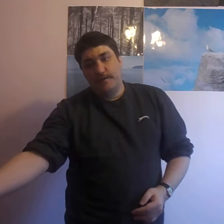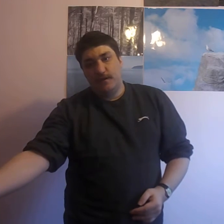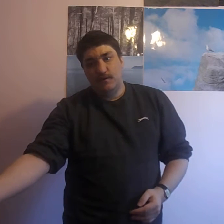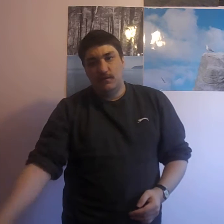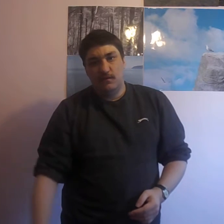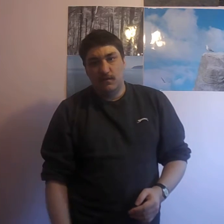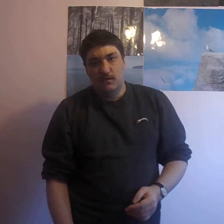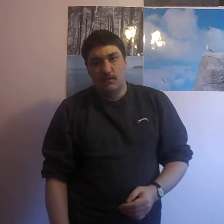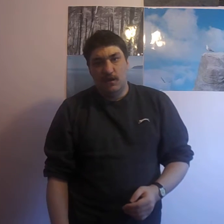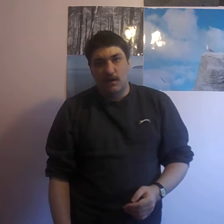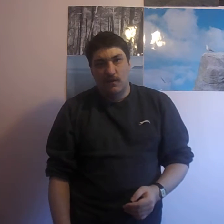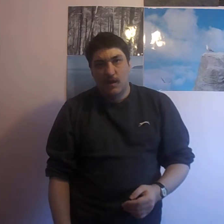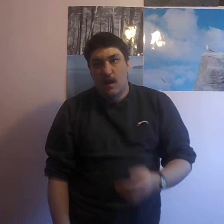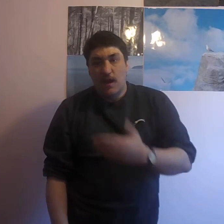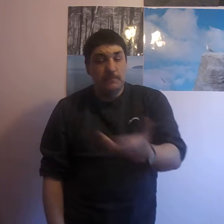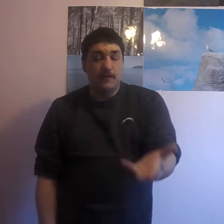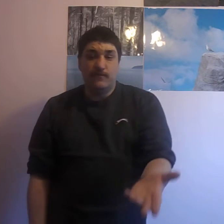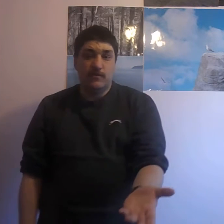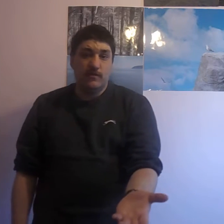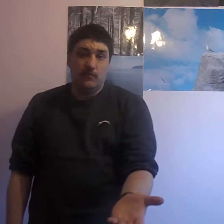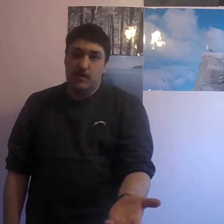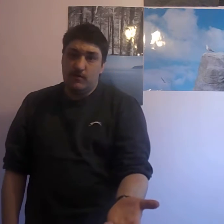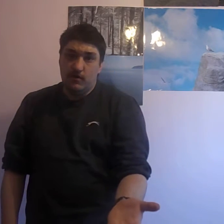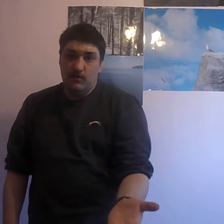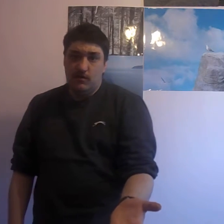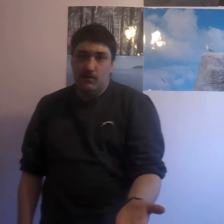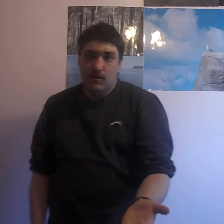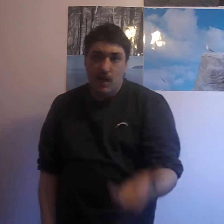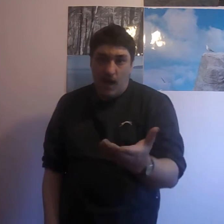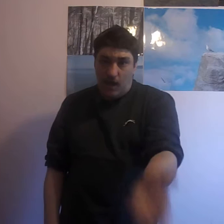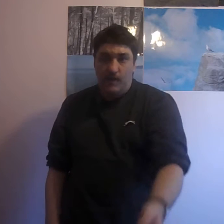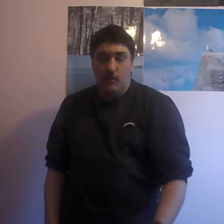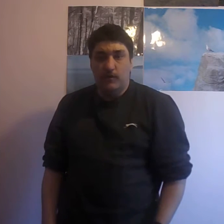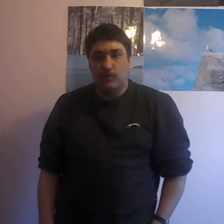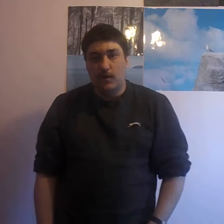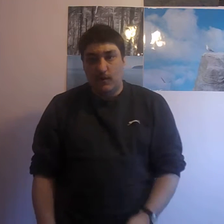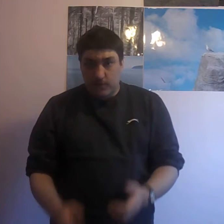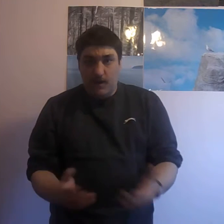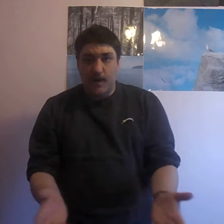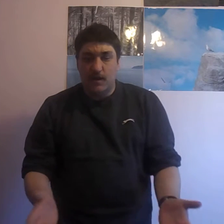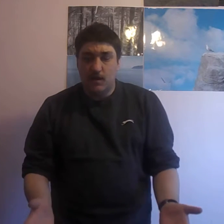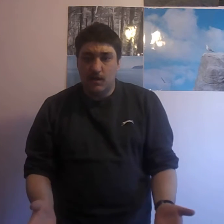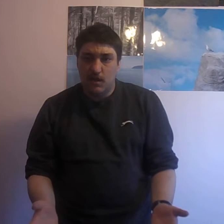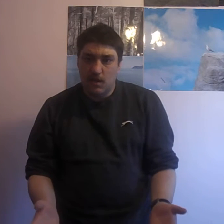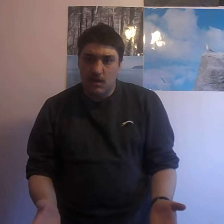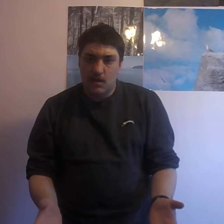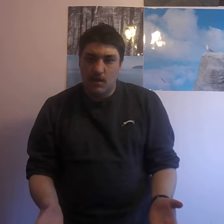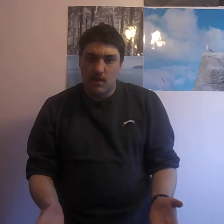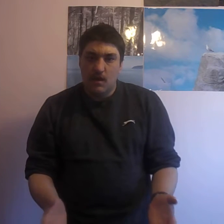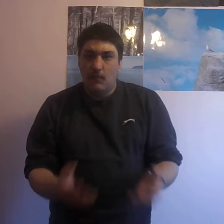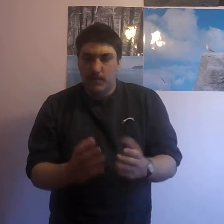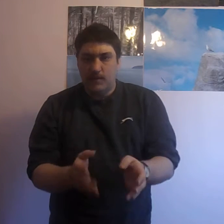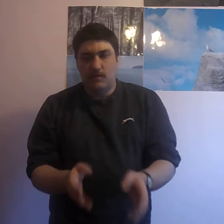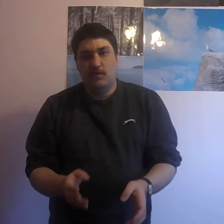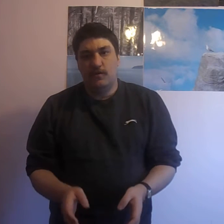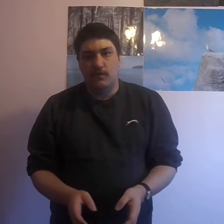you know, and Plants vs. Zombies 2. I like that one as well. That was great. But let's look at those.